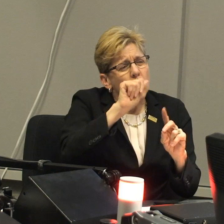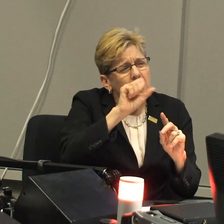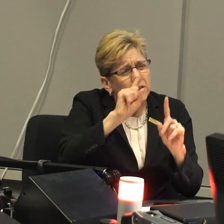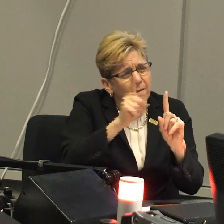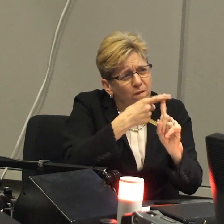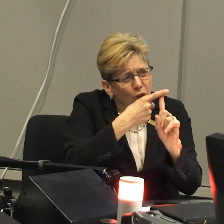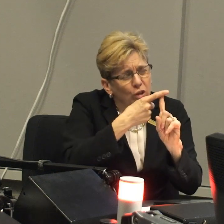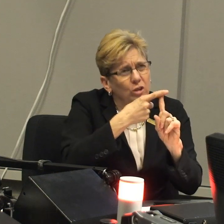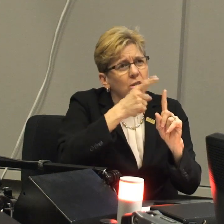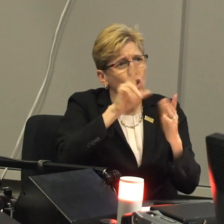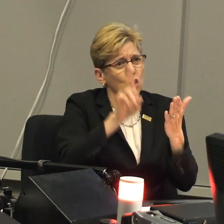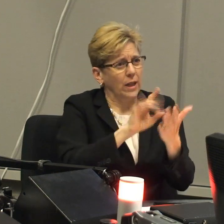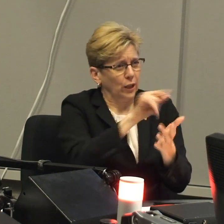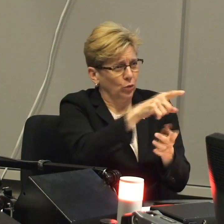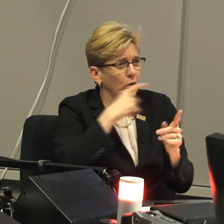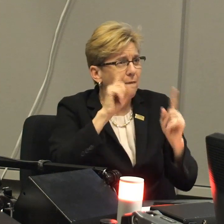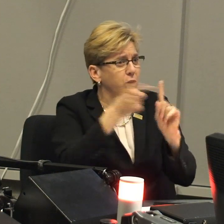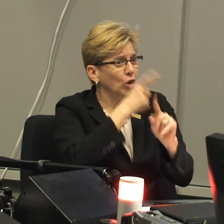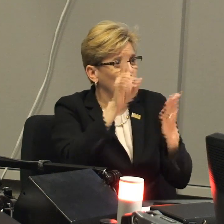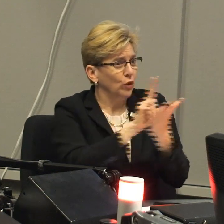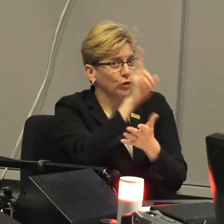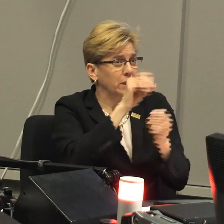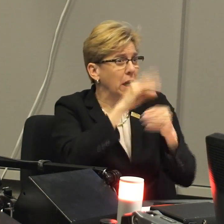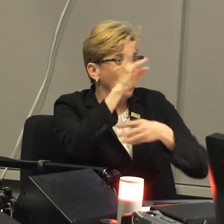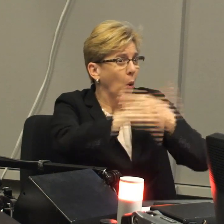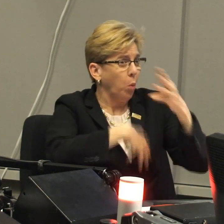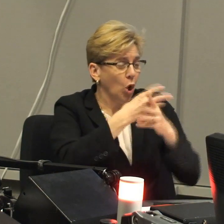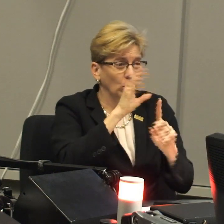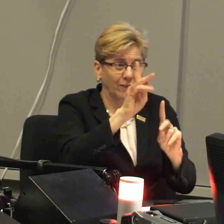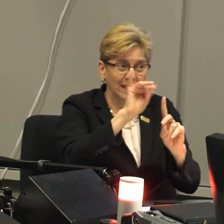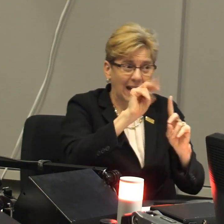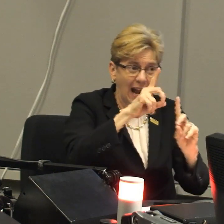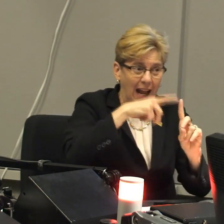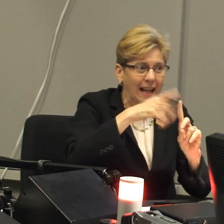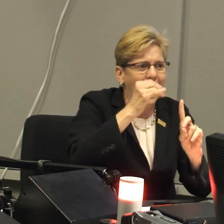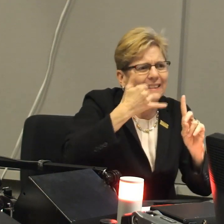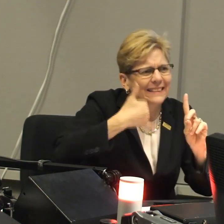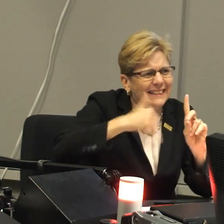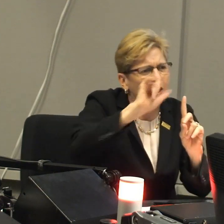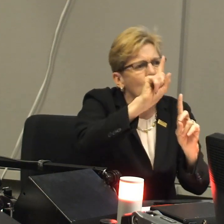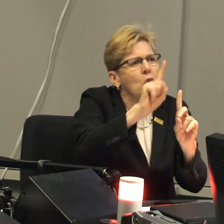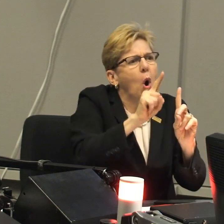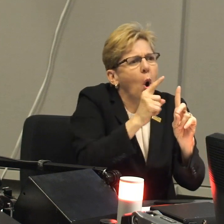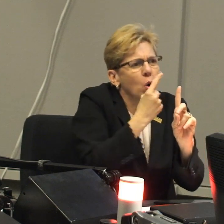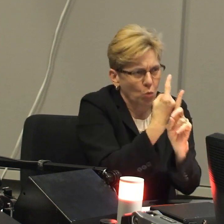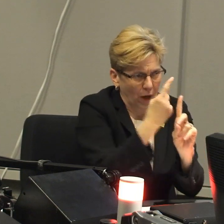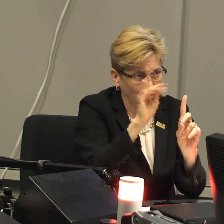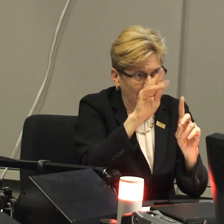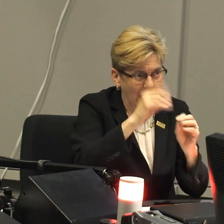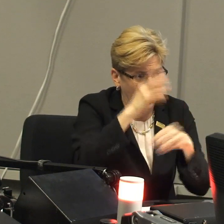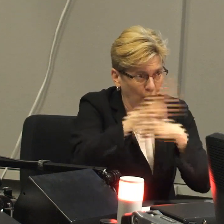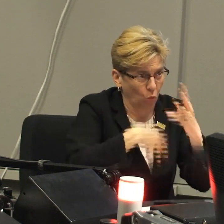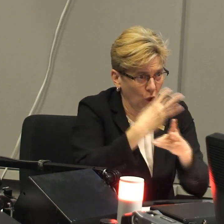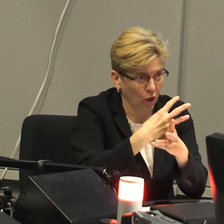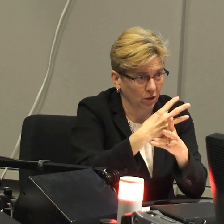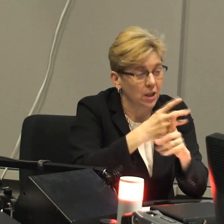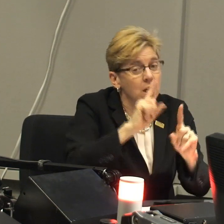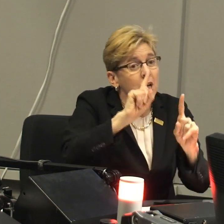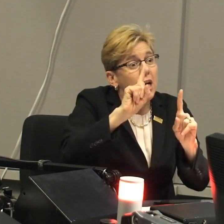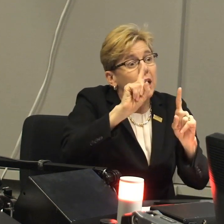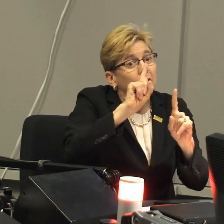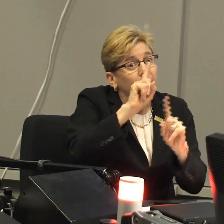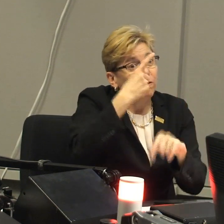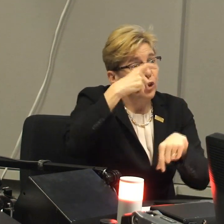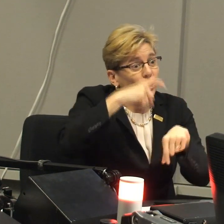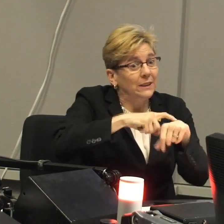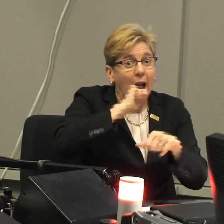But second, I wanted to say that Gallaudet, as you've mentioned, was the first university in the world of its kind and continues to be the only